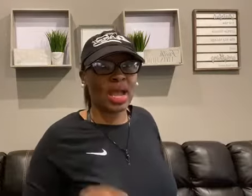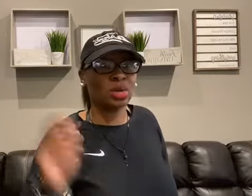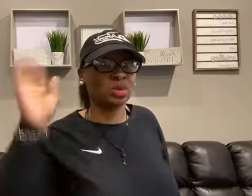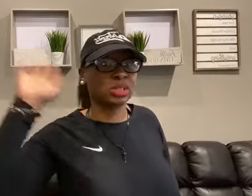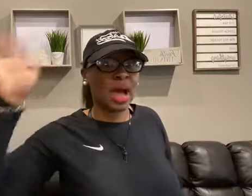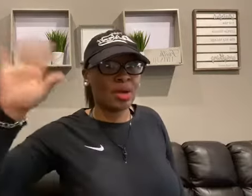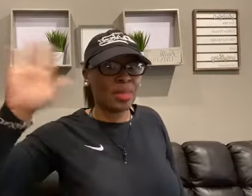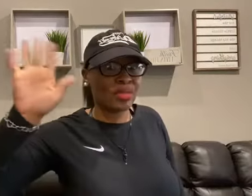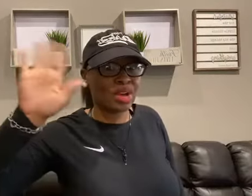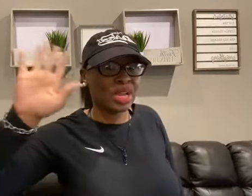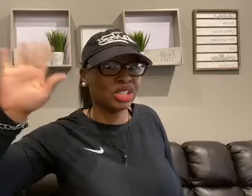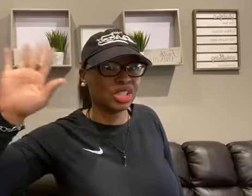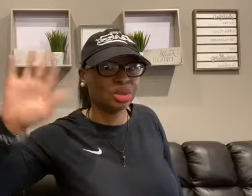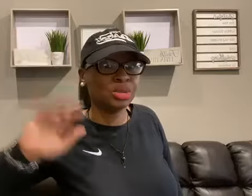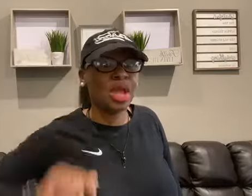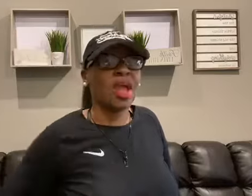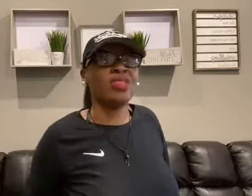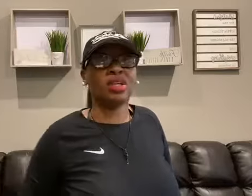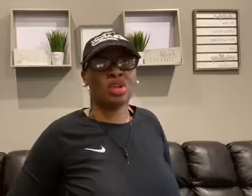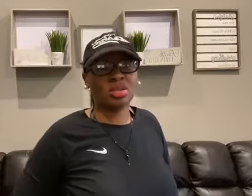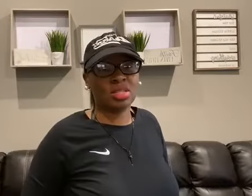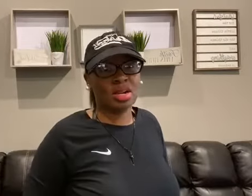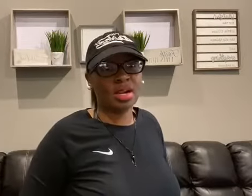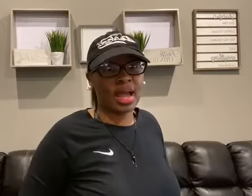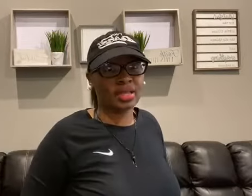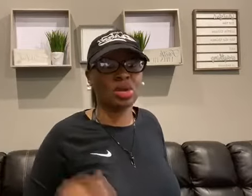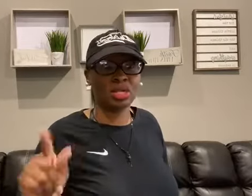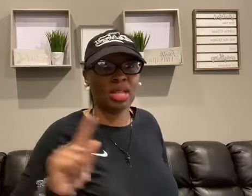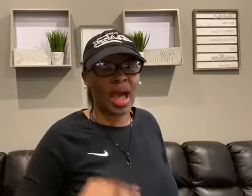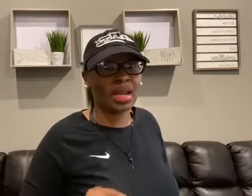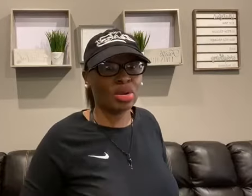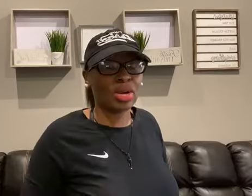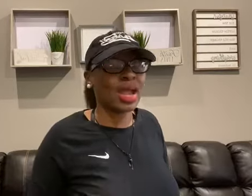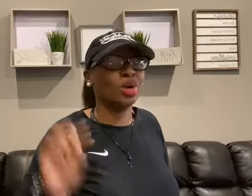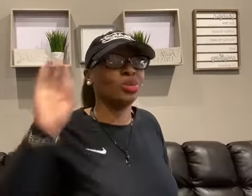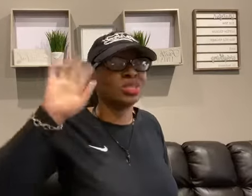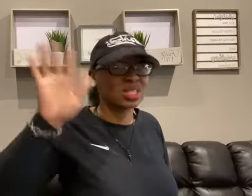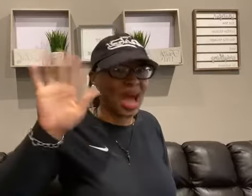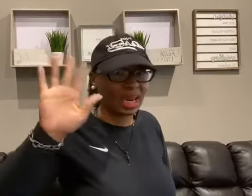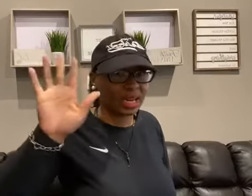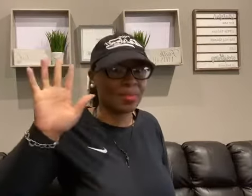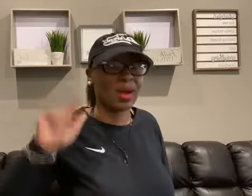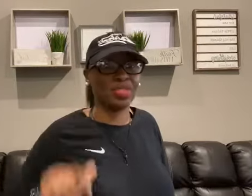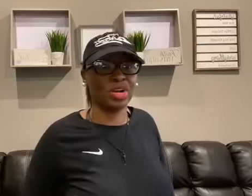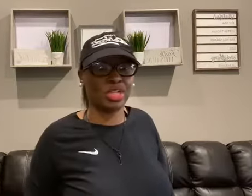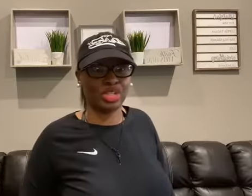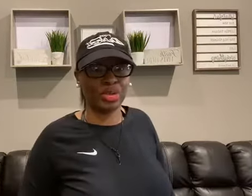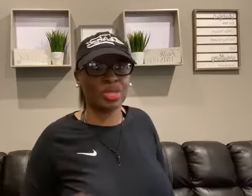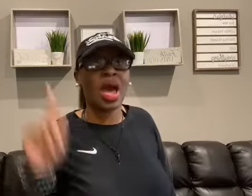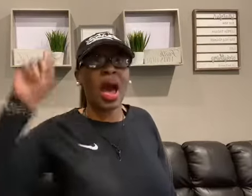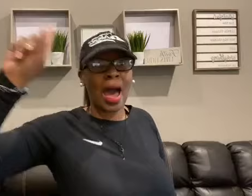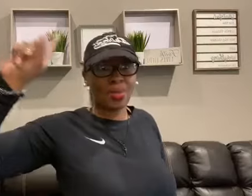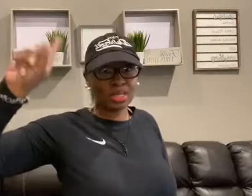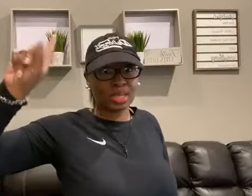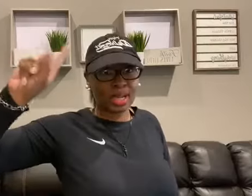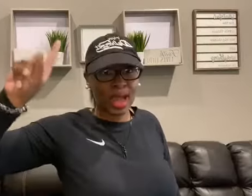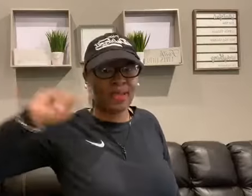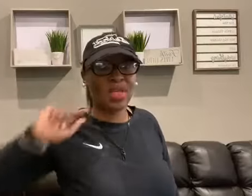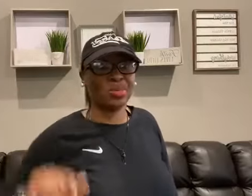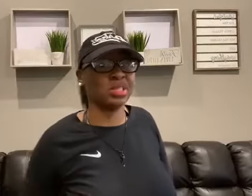client who's loud about their issues and then talk to their client, talk to the ideal client who's silent about their issues. I was the client that